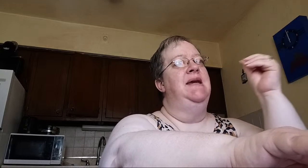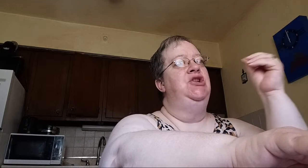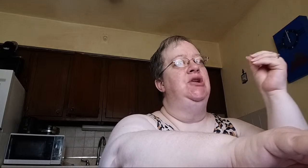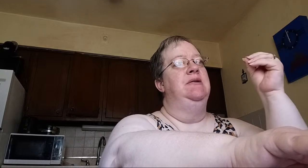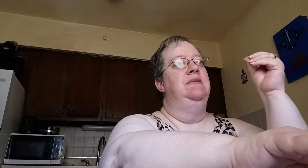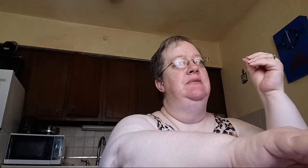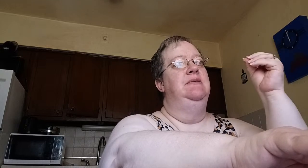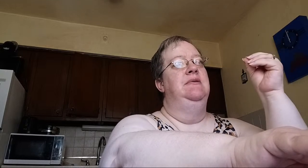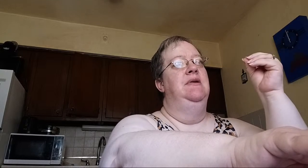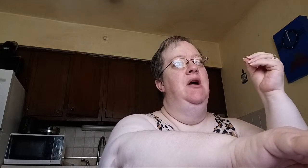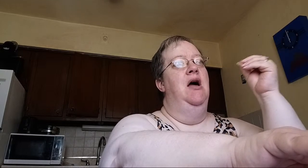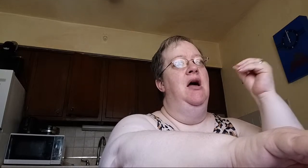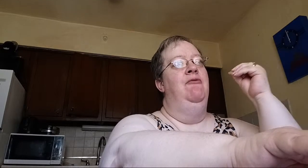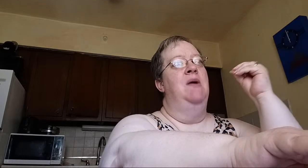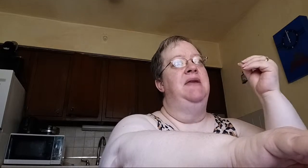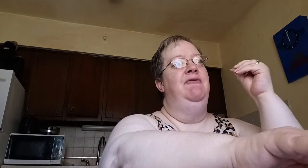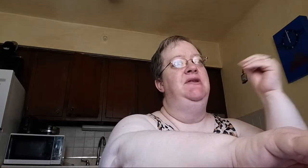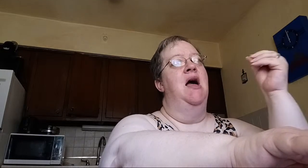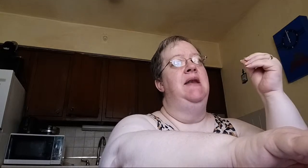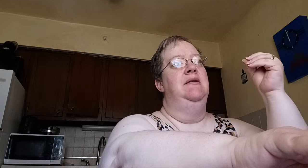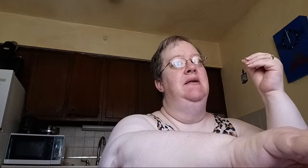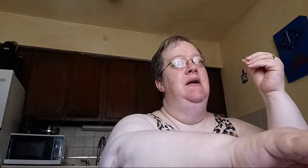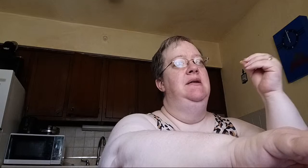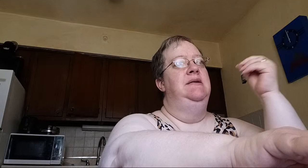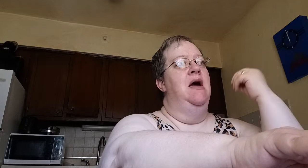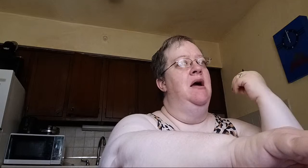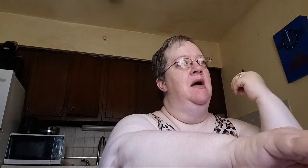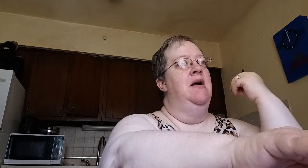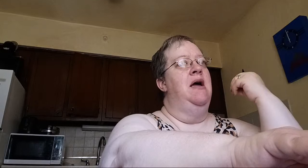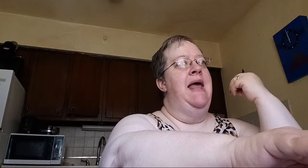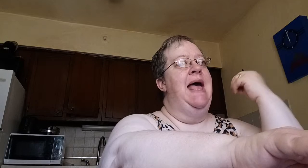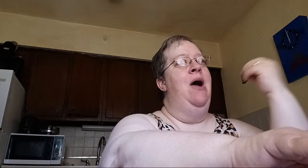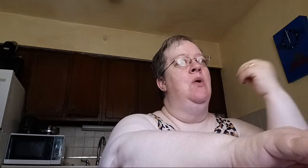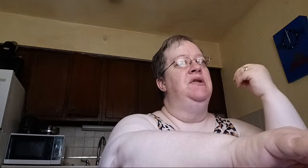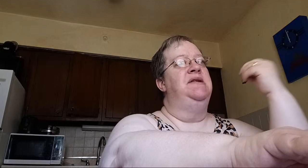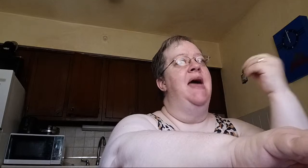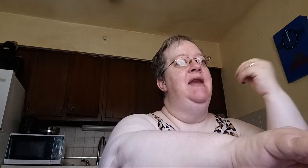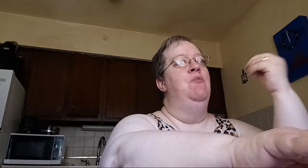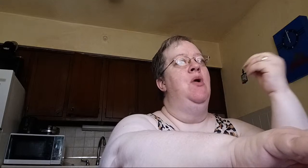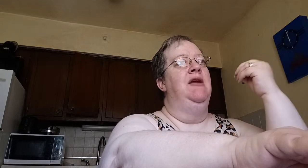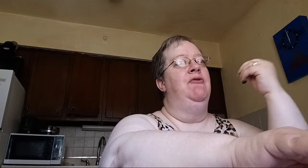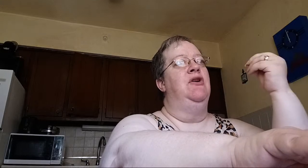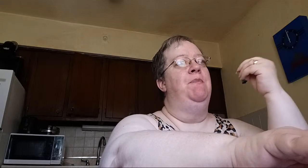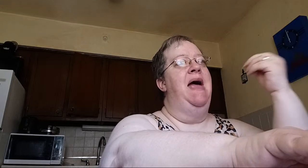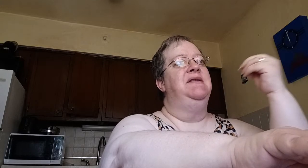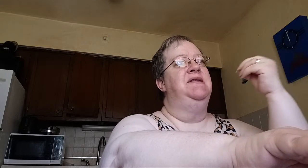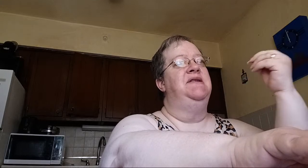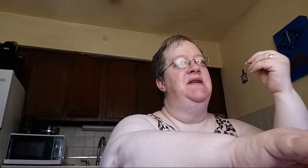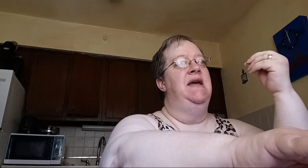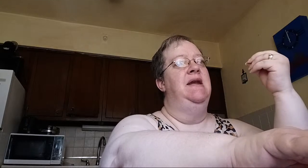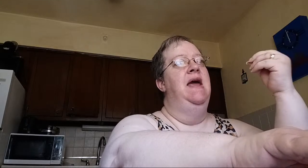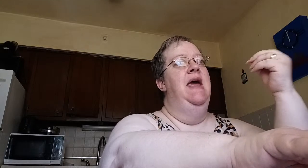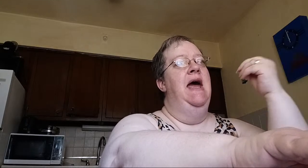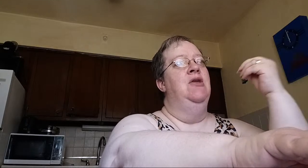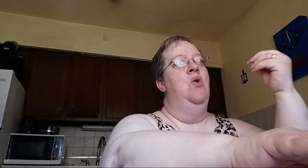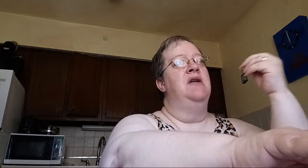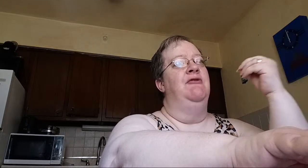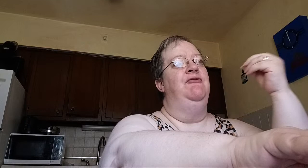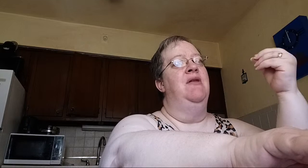of what they've done, an outward sign of mourning for their past sin and the loss of fellowship